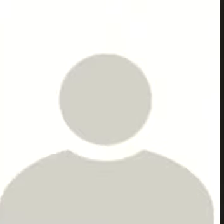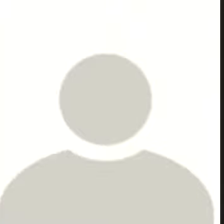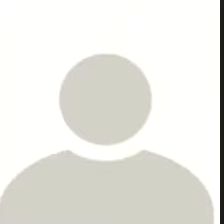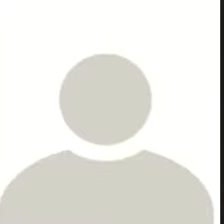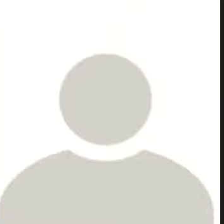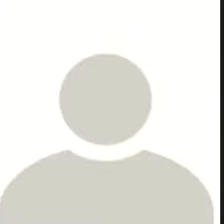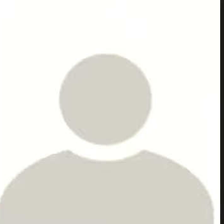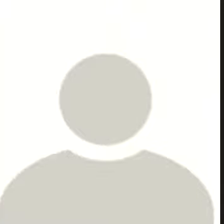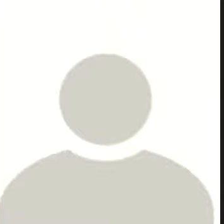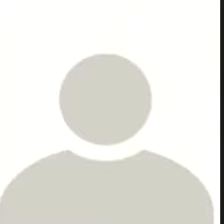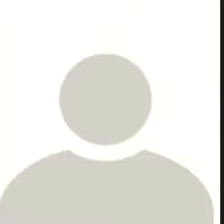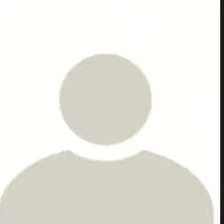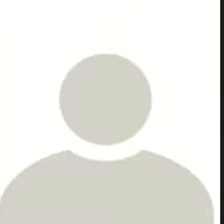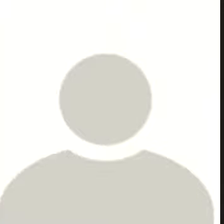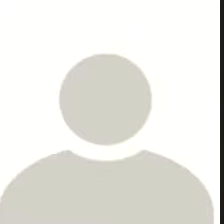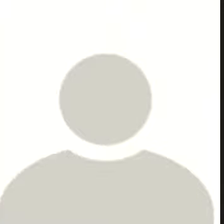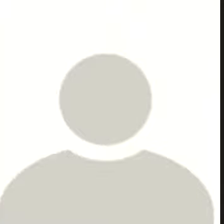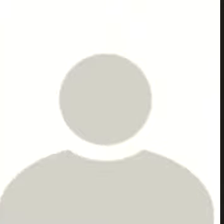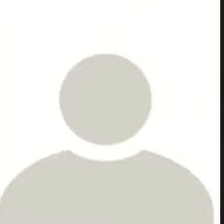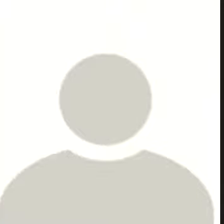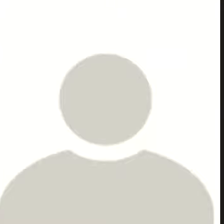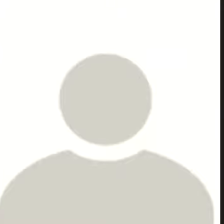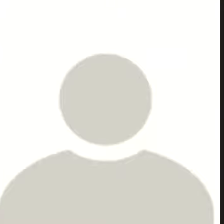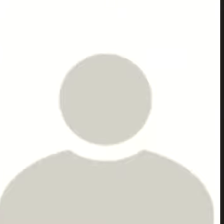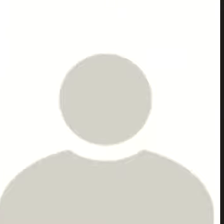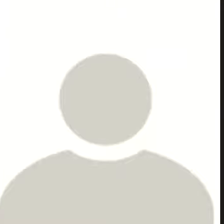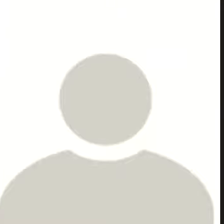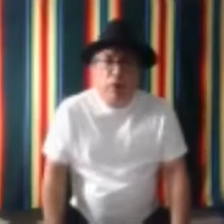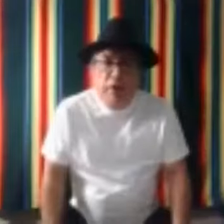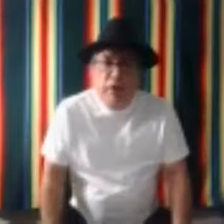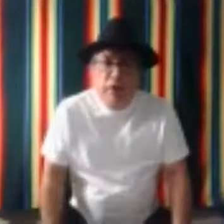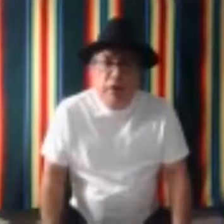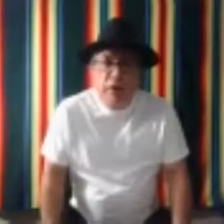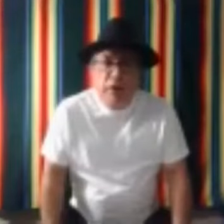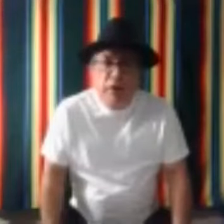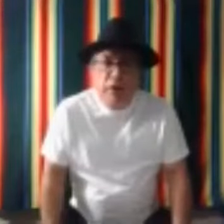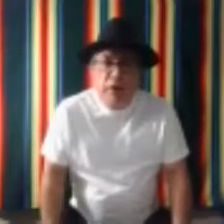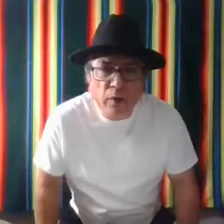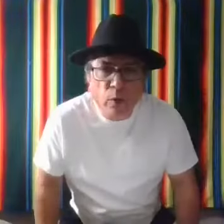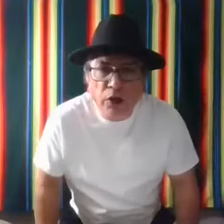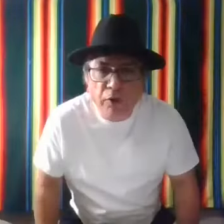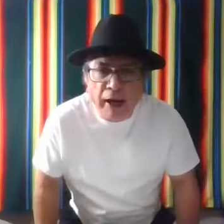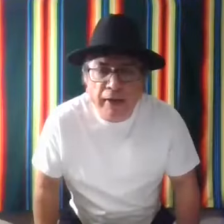that? Or is it just kind of just knowing which directions those are? Pretty much knowing where you're at.